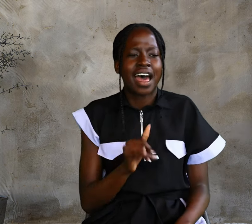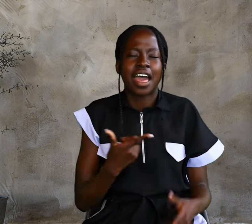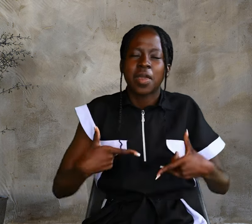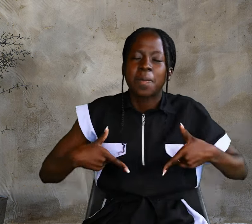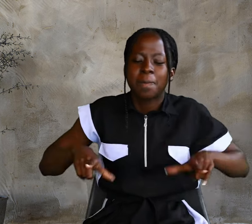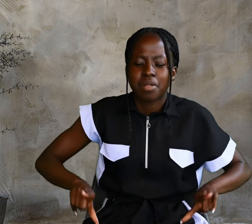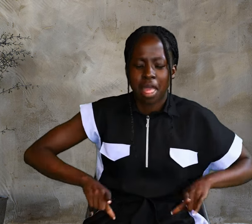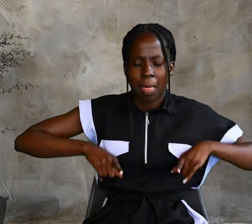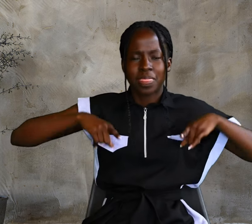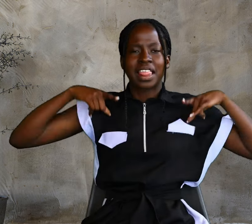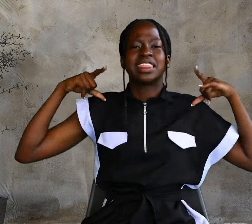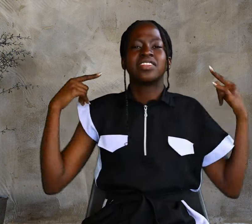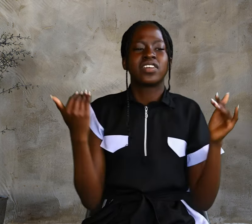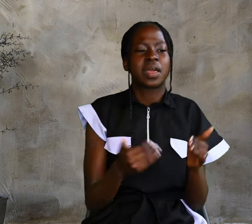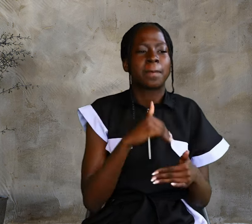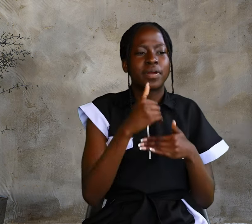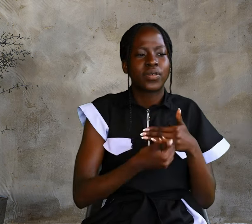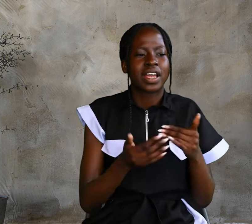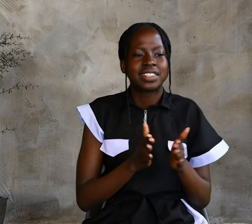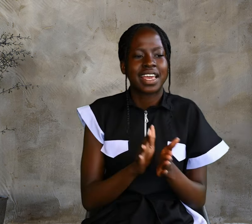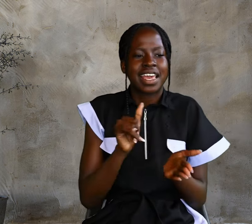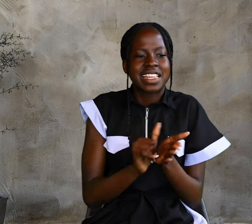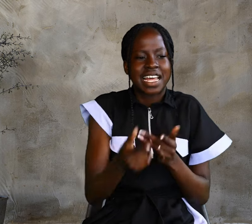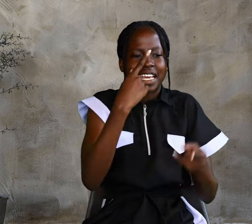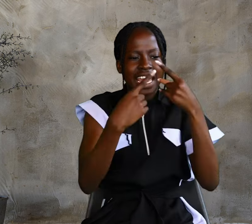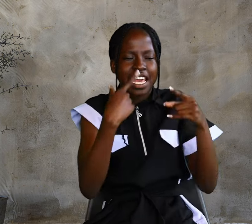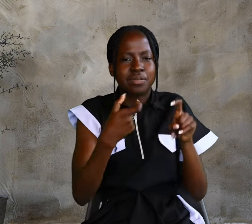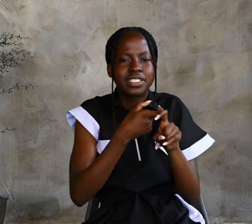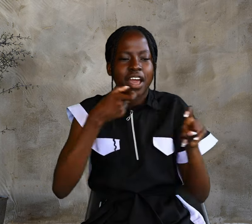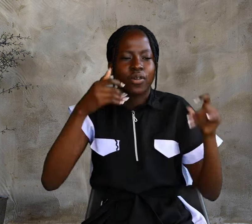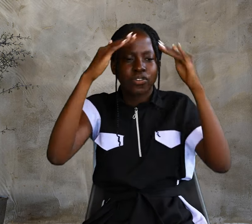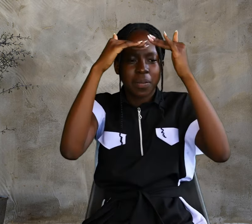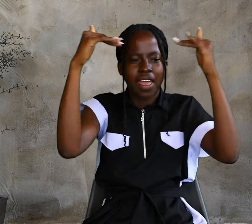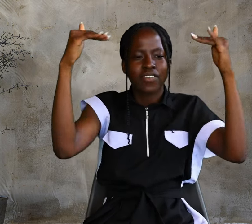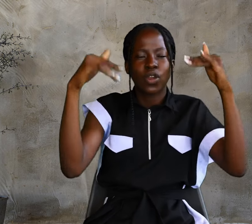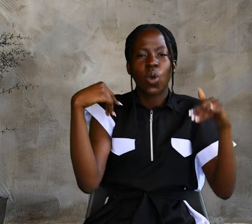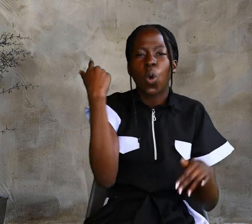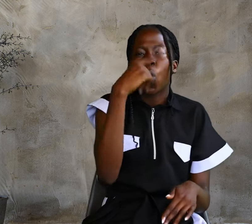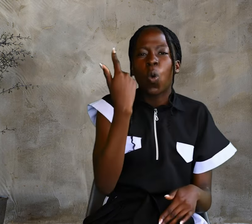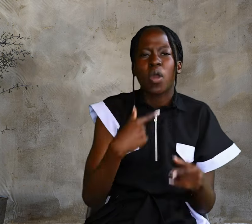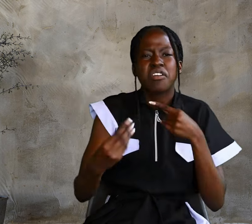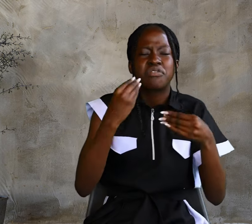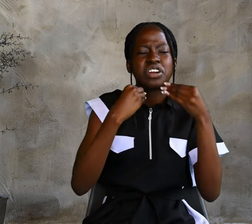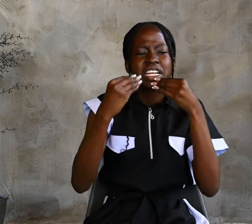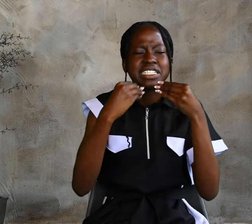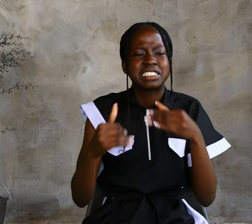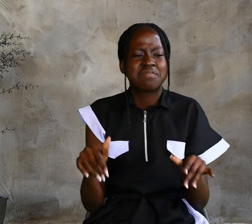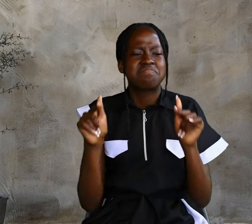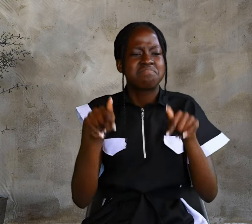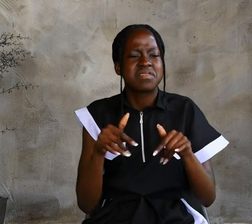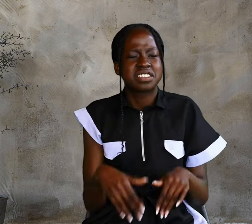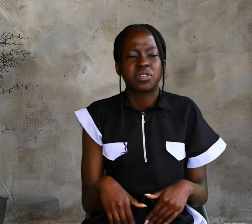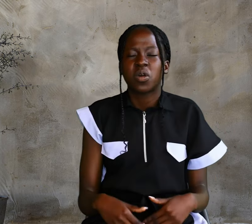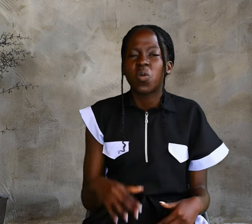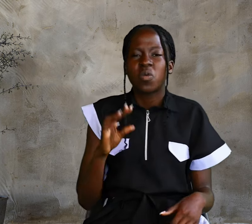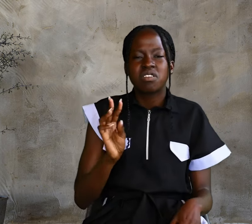I am the living bread that came down from heaven. Whoever eats this bread will live forever.